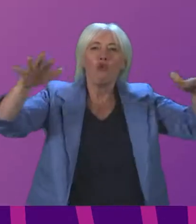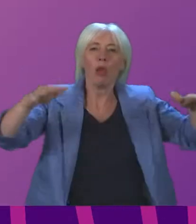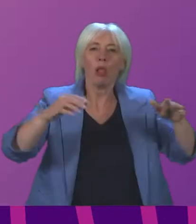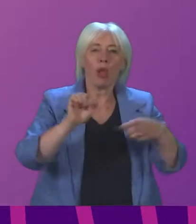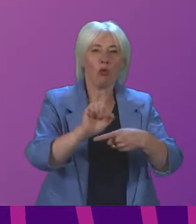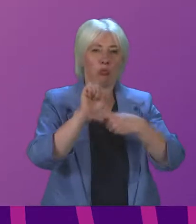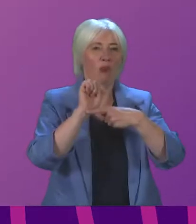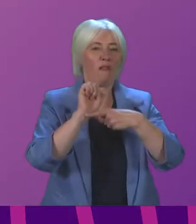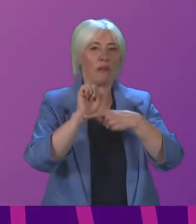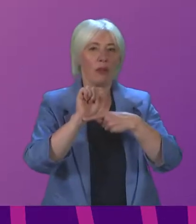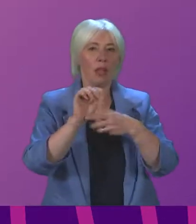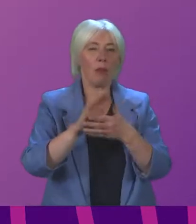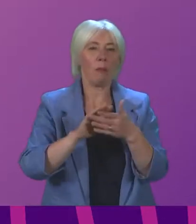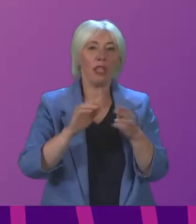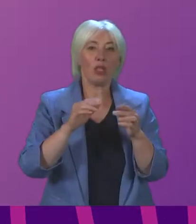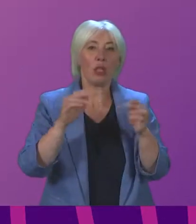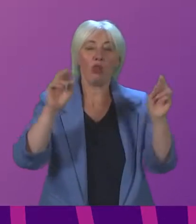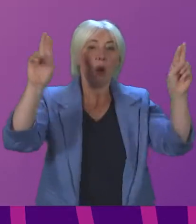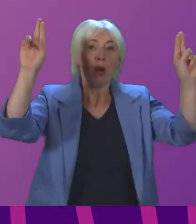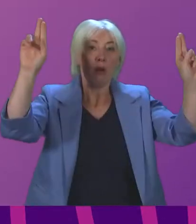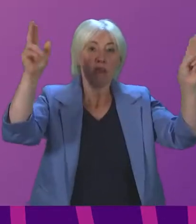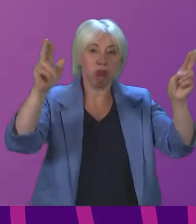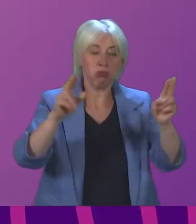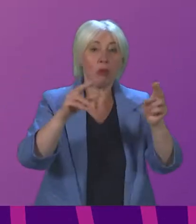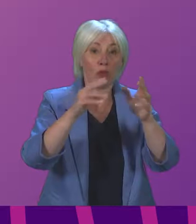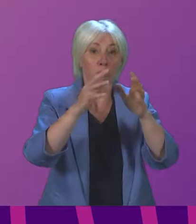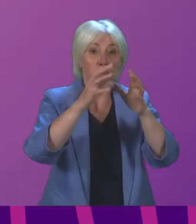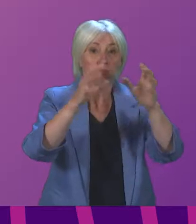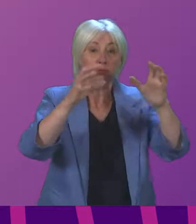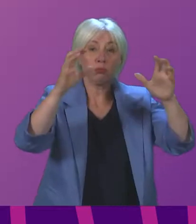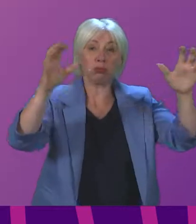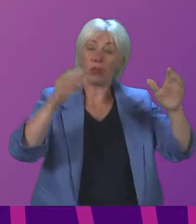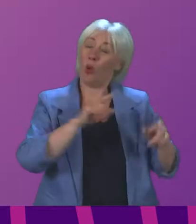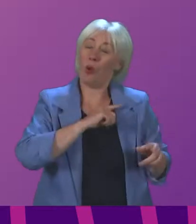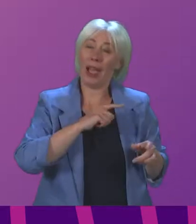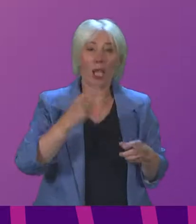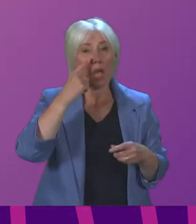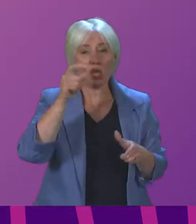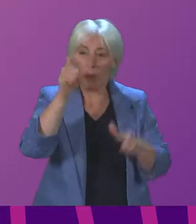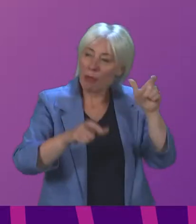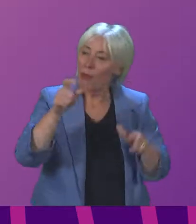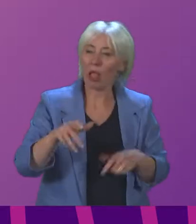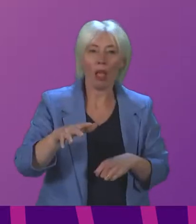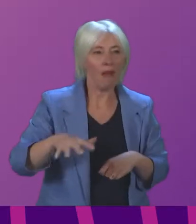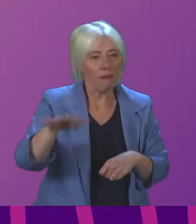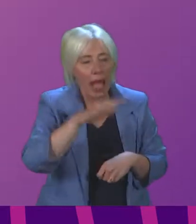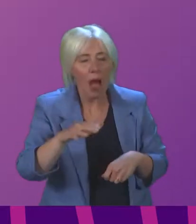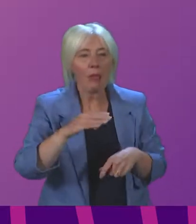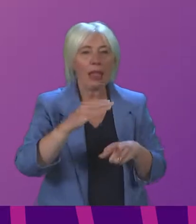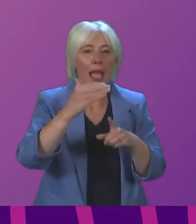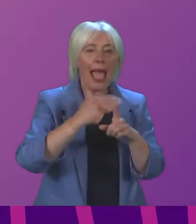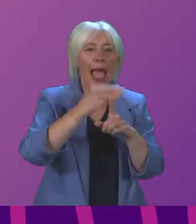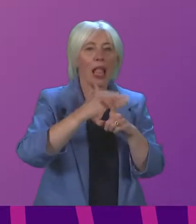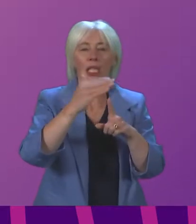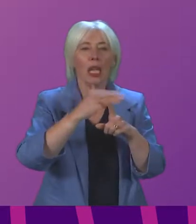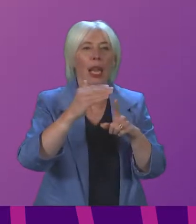the trend of rural and remote communities being depopulated with young people, families and potentially elderly residents now being